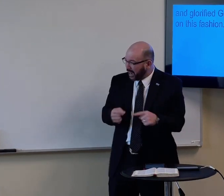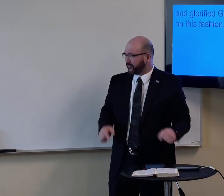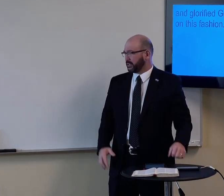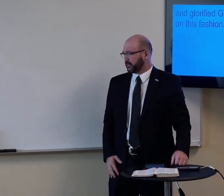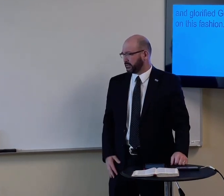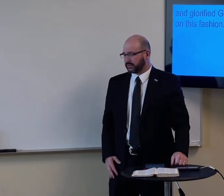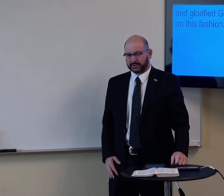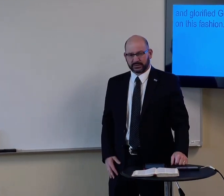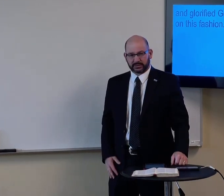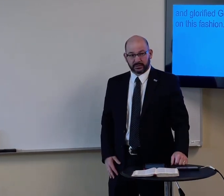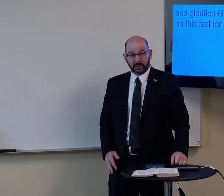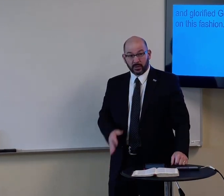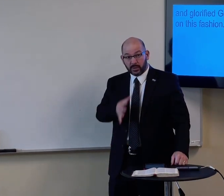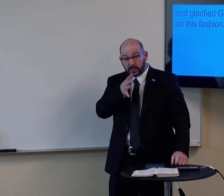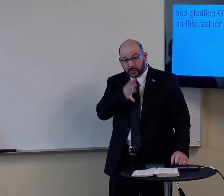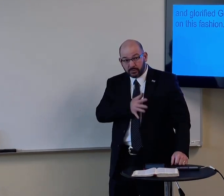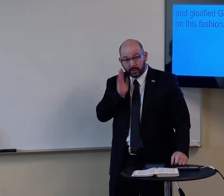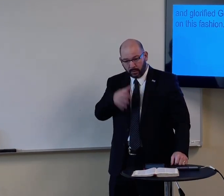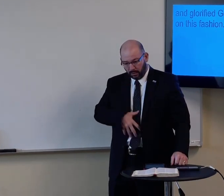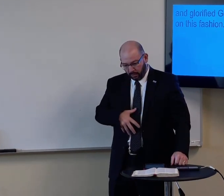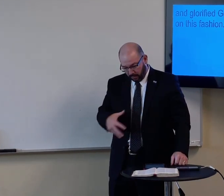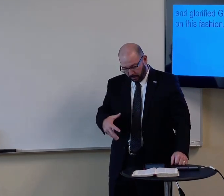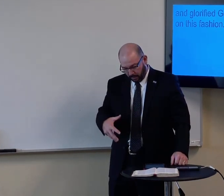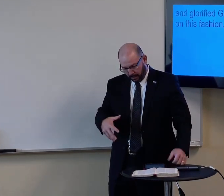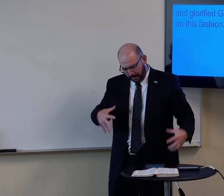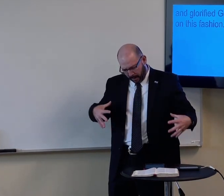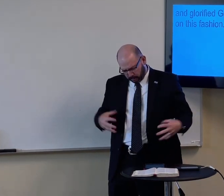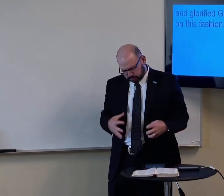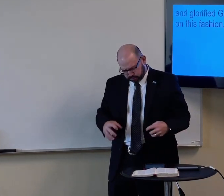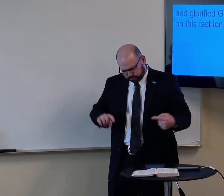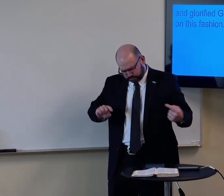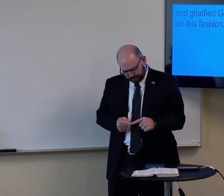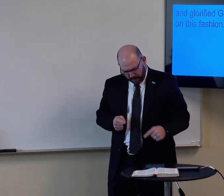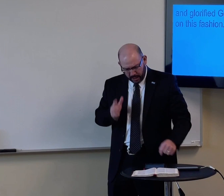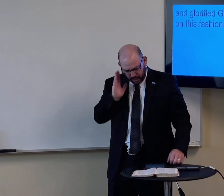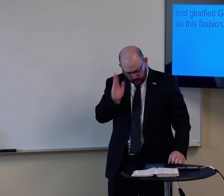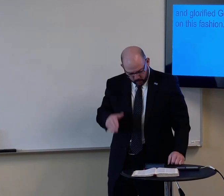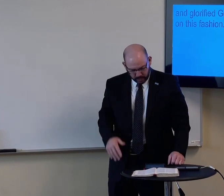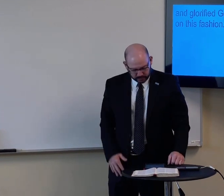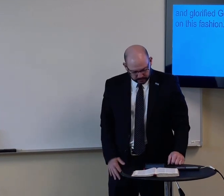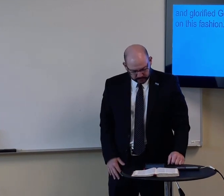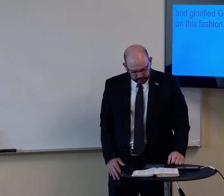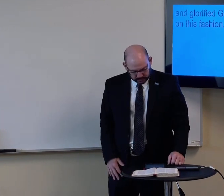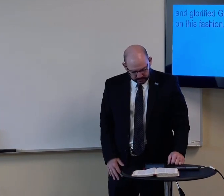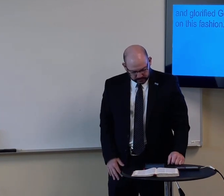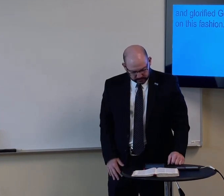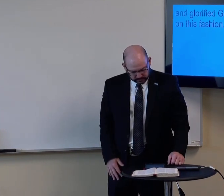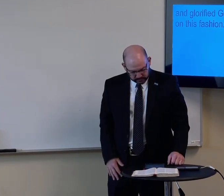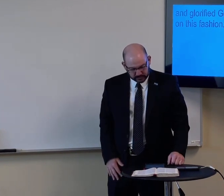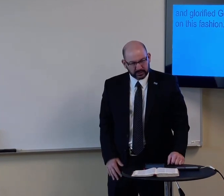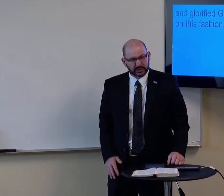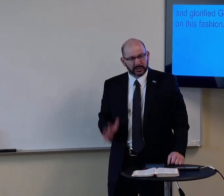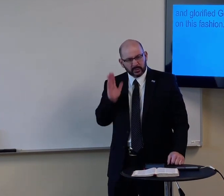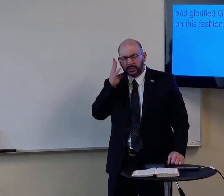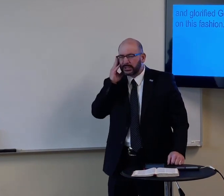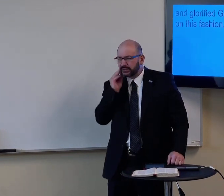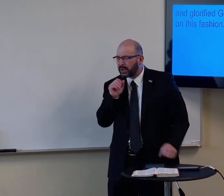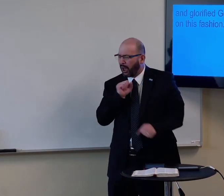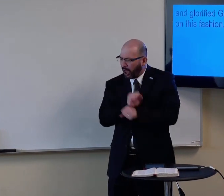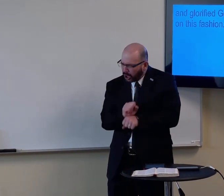And we'll experience death and separation. And women will experience pain and travail in childbirth.